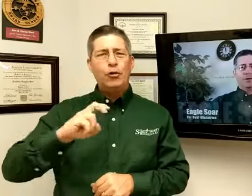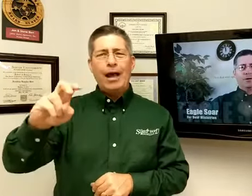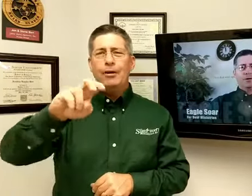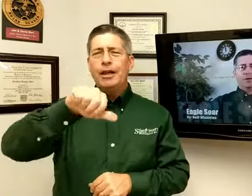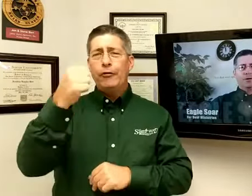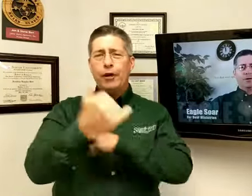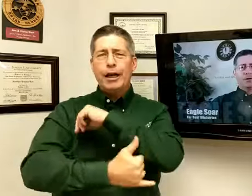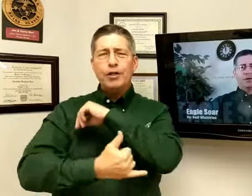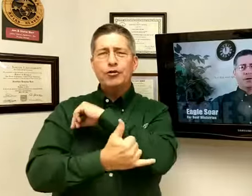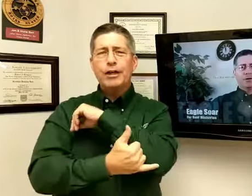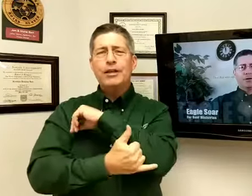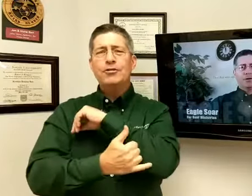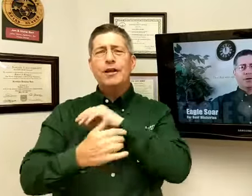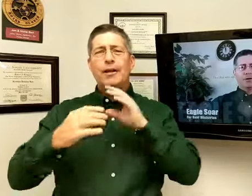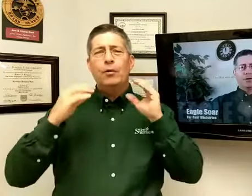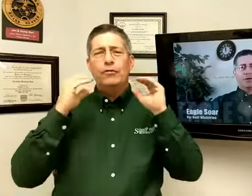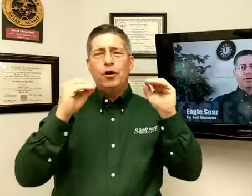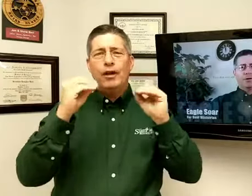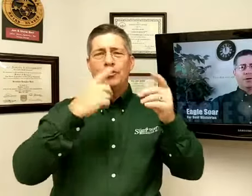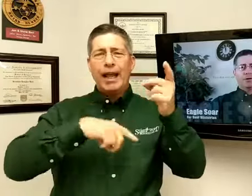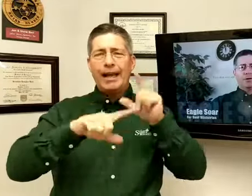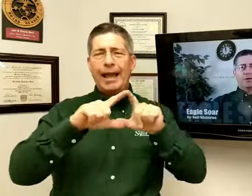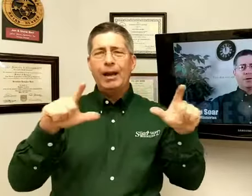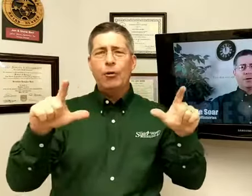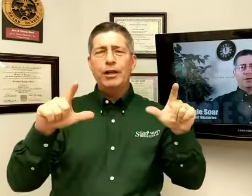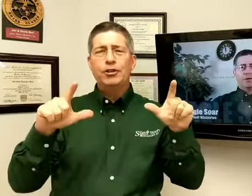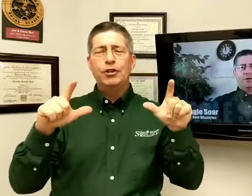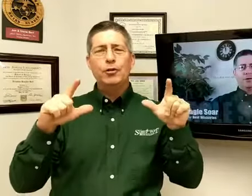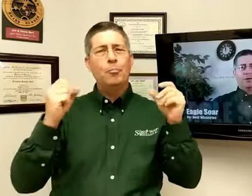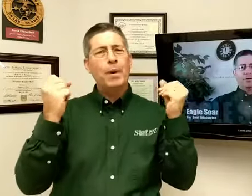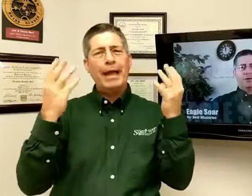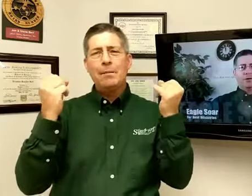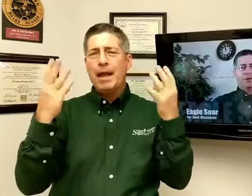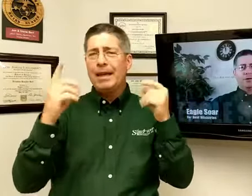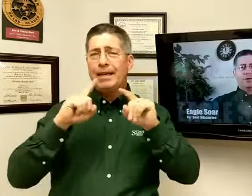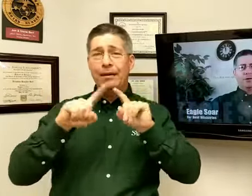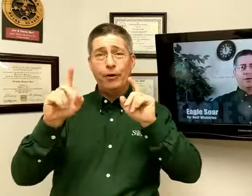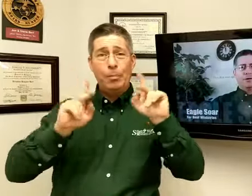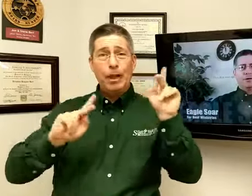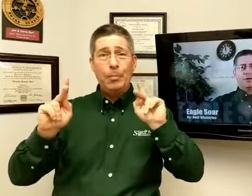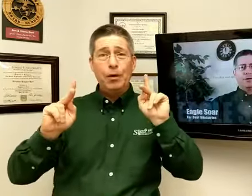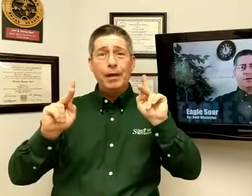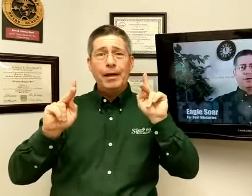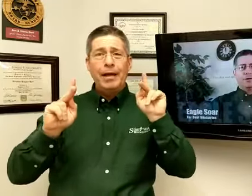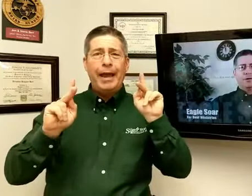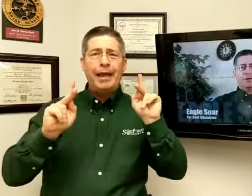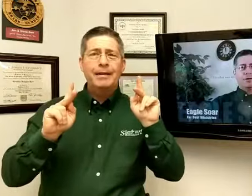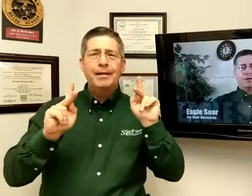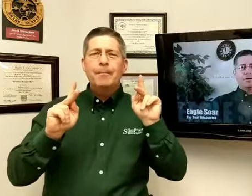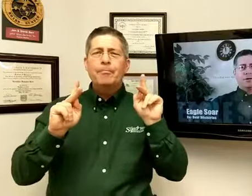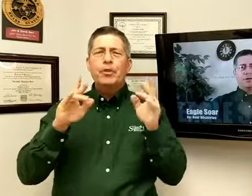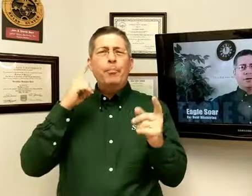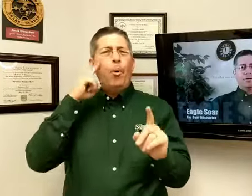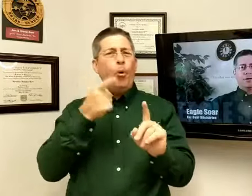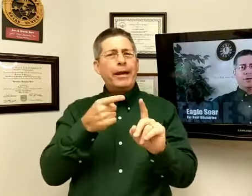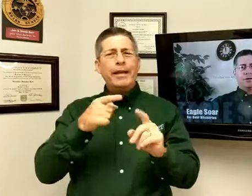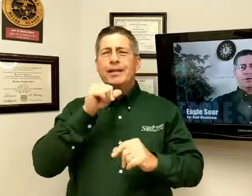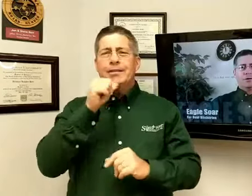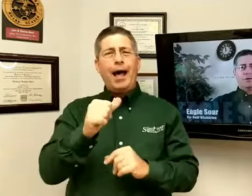traveled in other countries. We've taught sign language to many, many different people. And the point is not